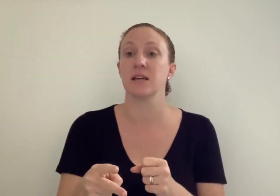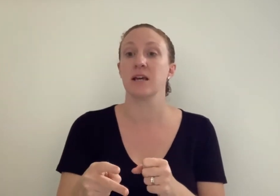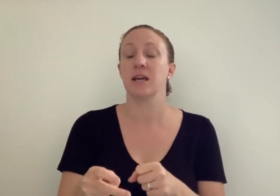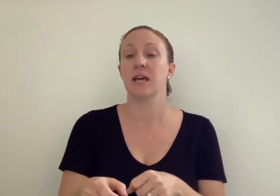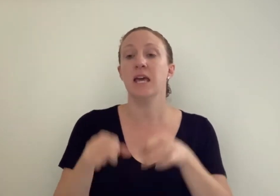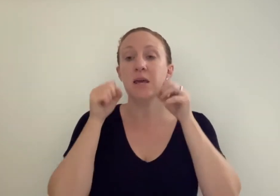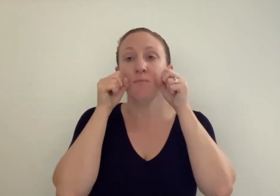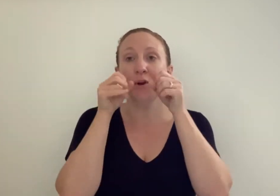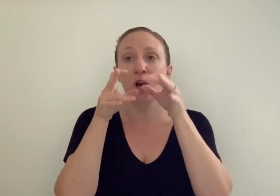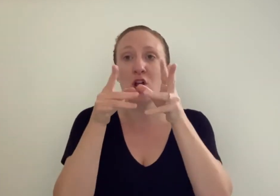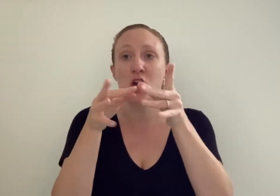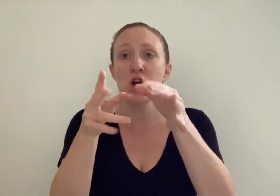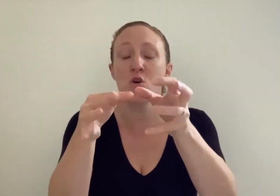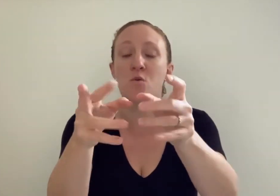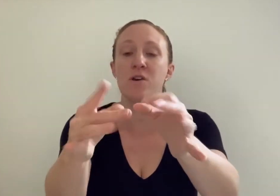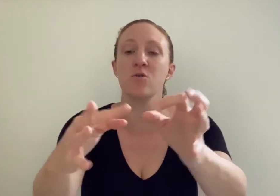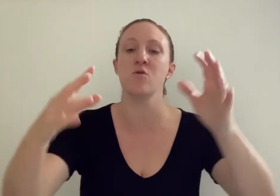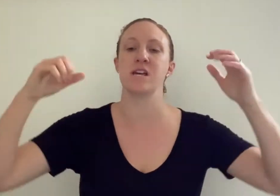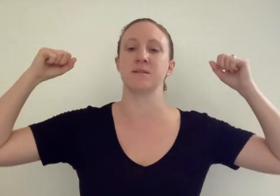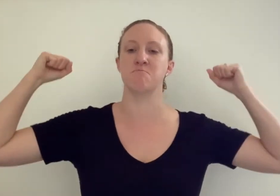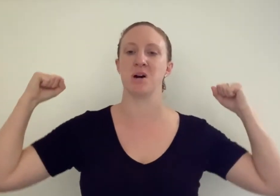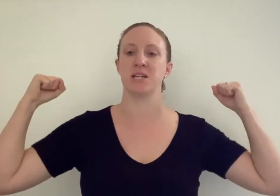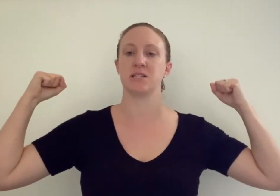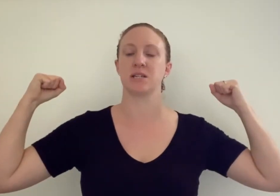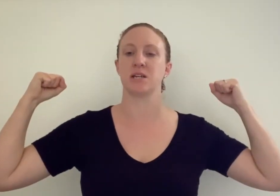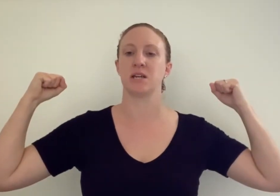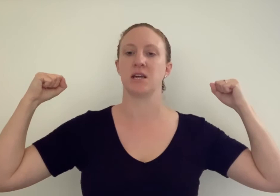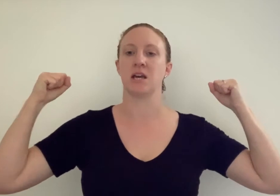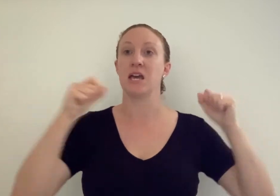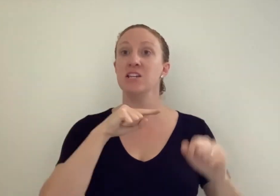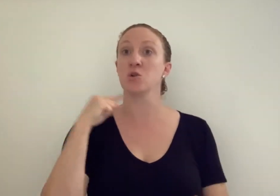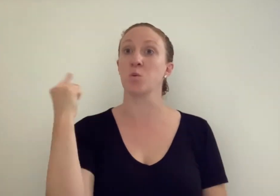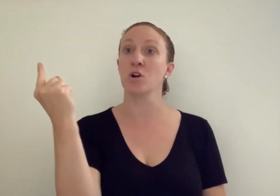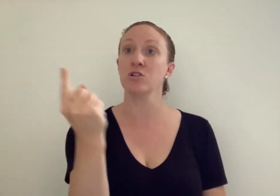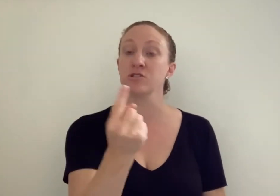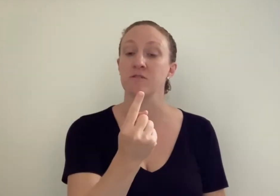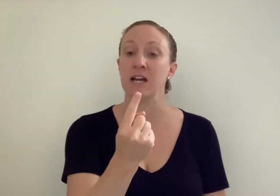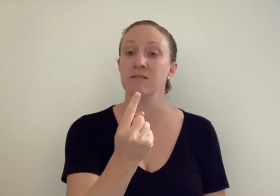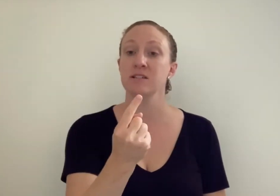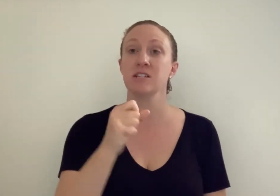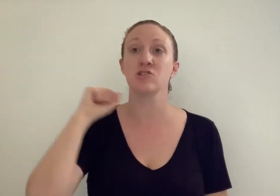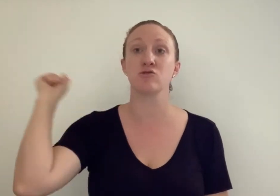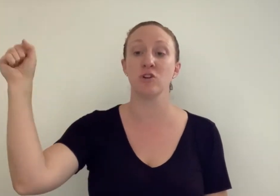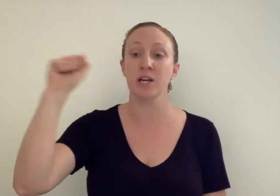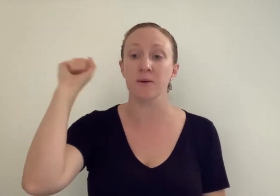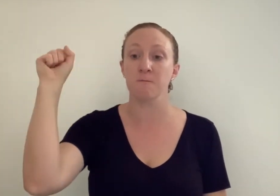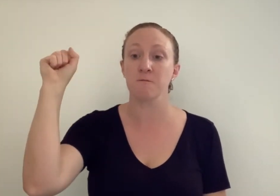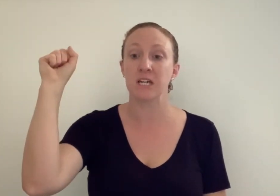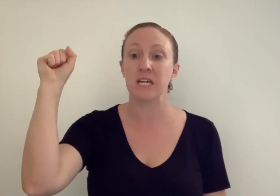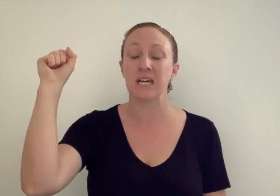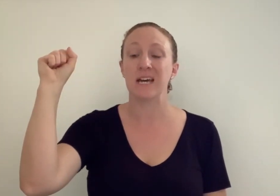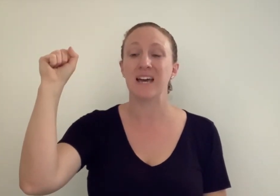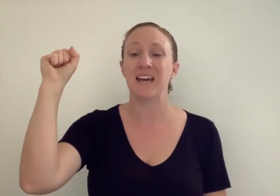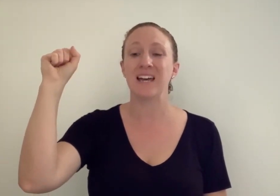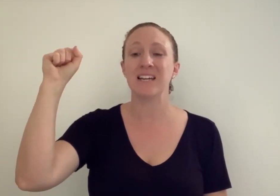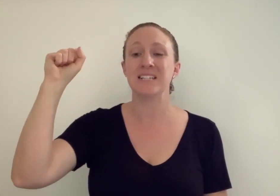He blew with all his might. He twirled around in triumph. And